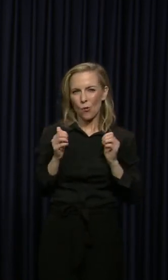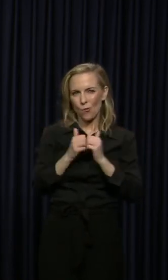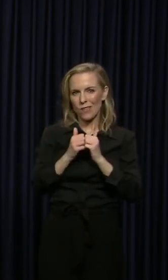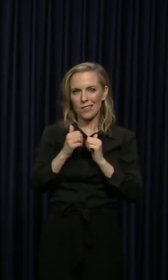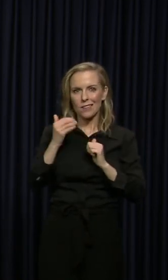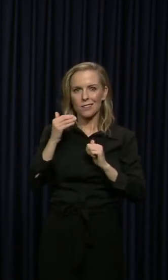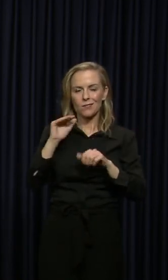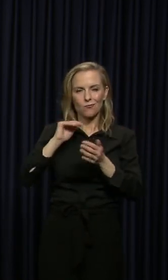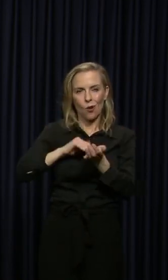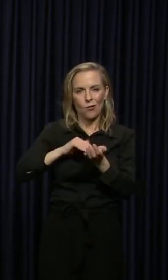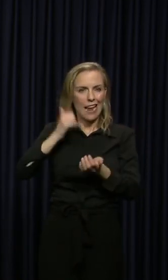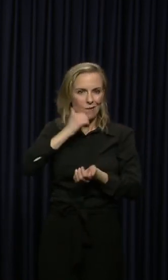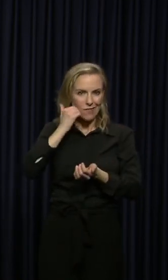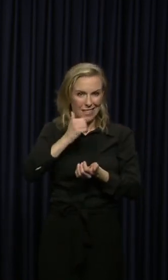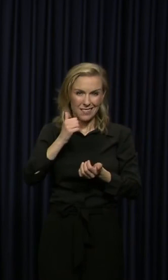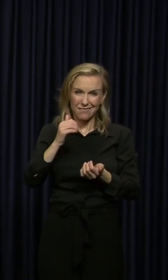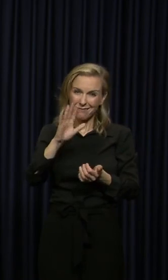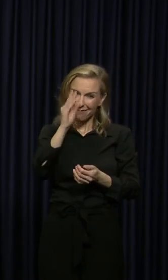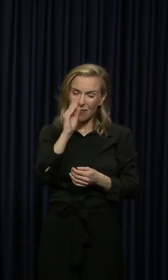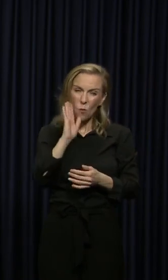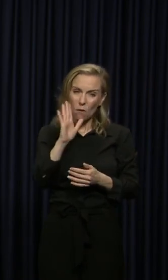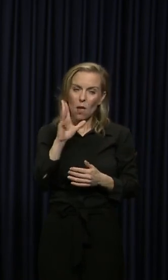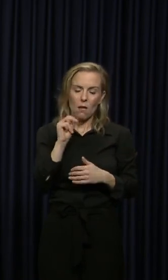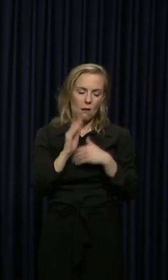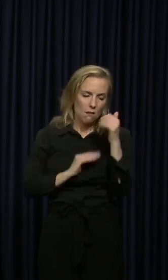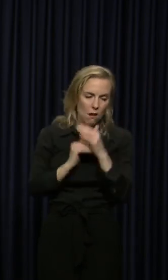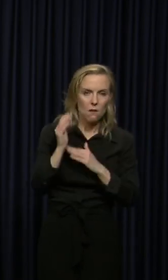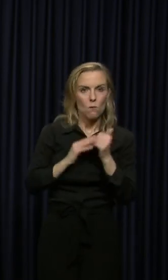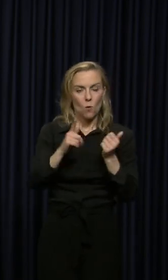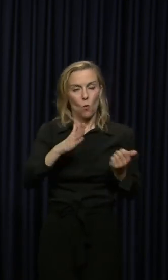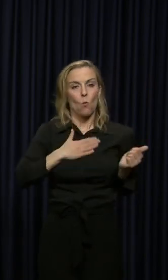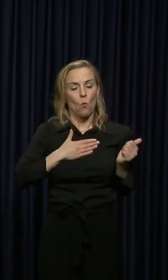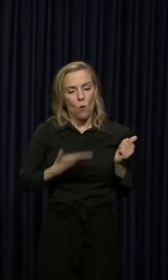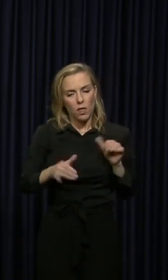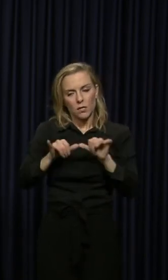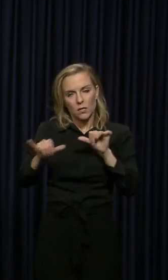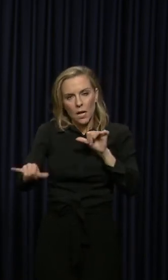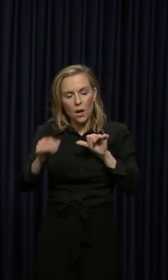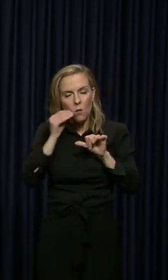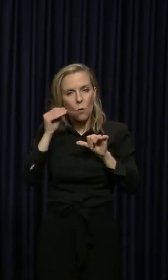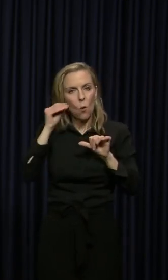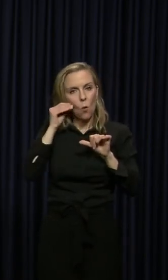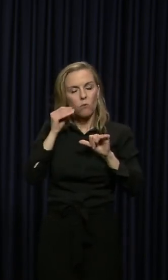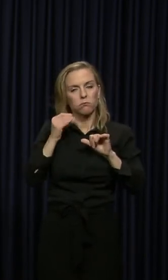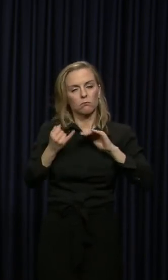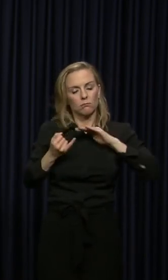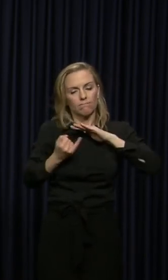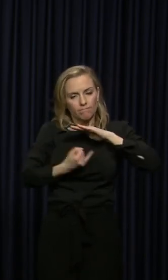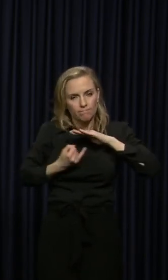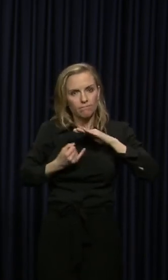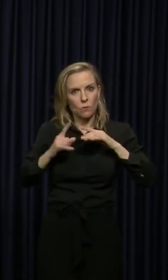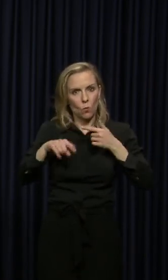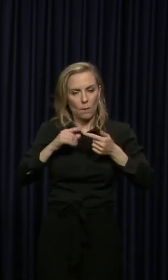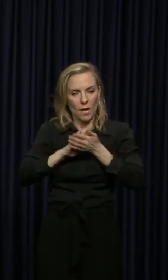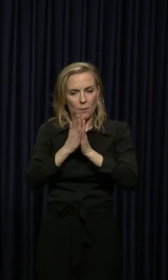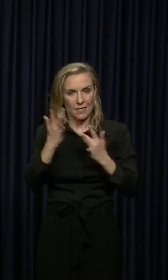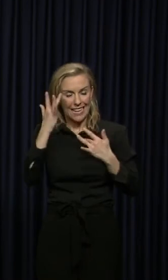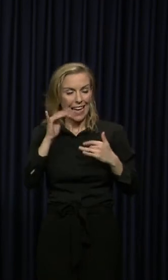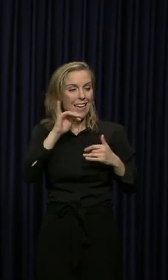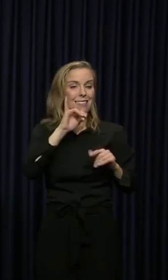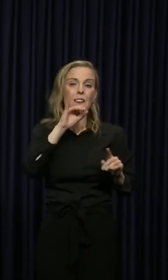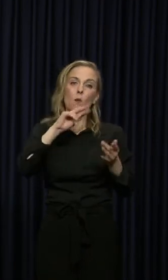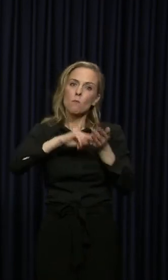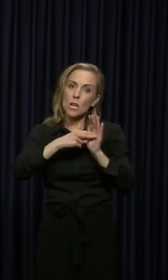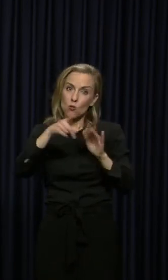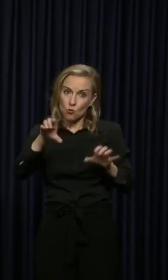each and every day that it'll be uncomfortable. But when you're willing to do that and when you do that, it means that hospital bed or